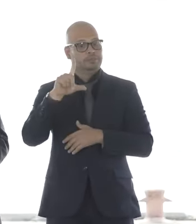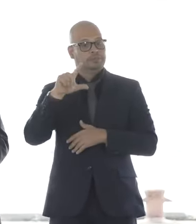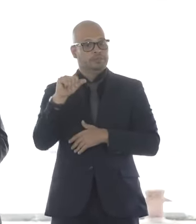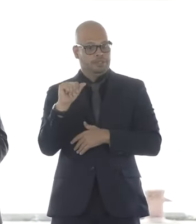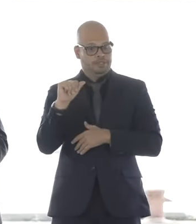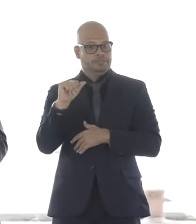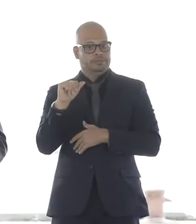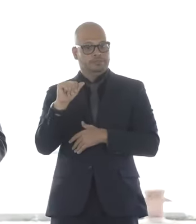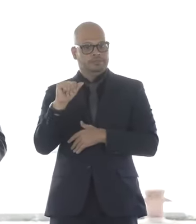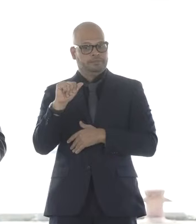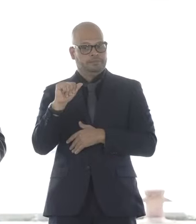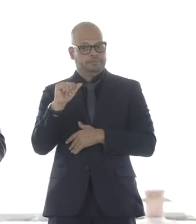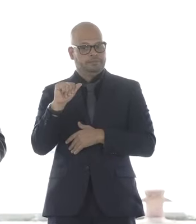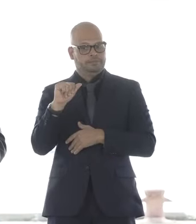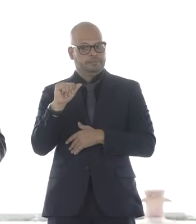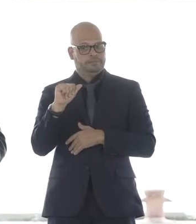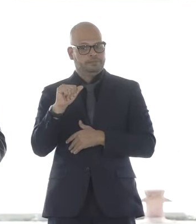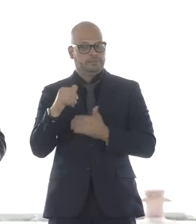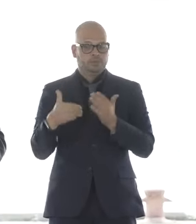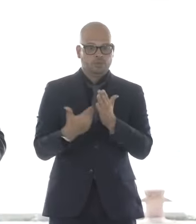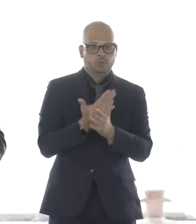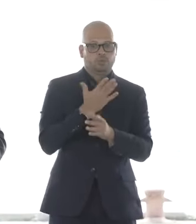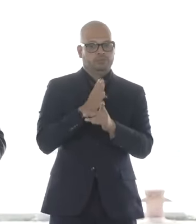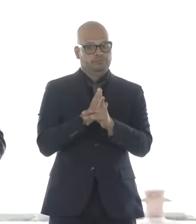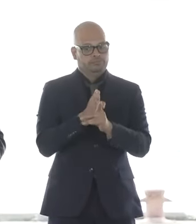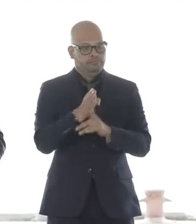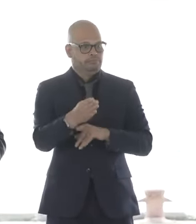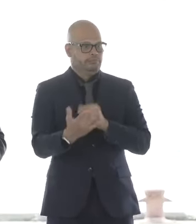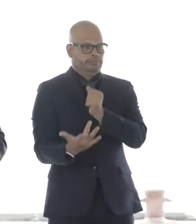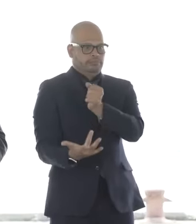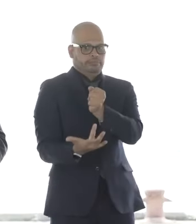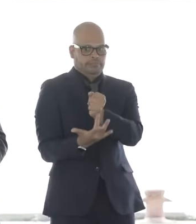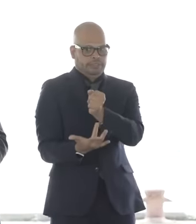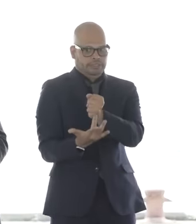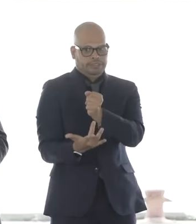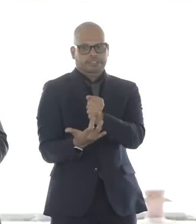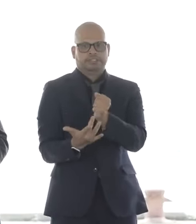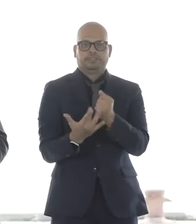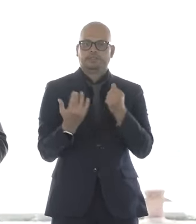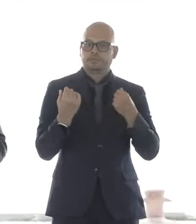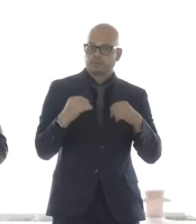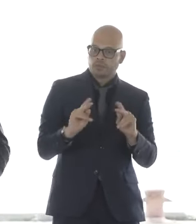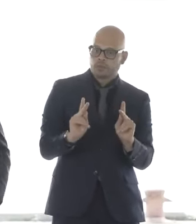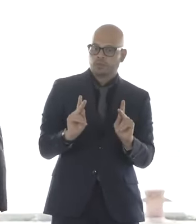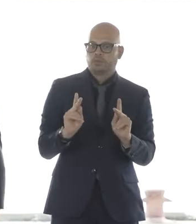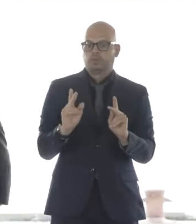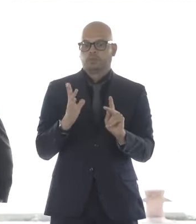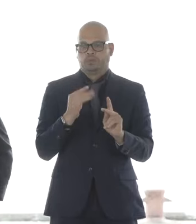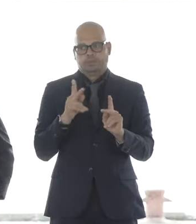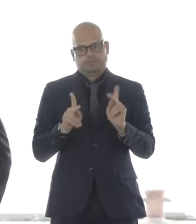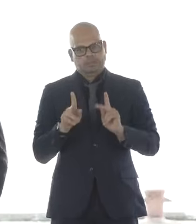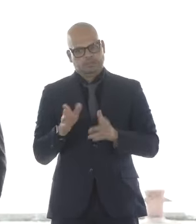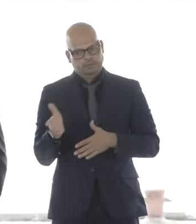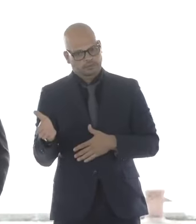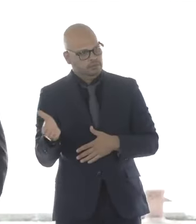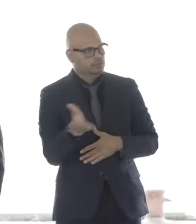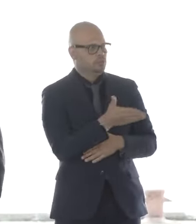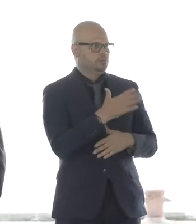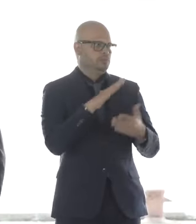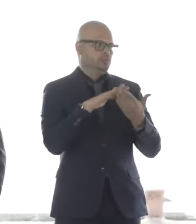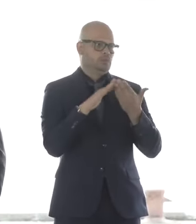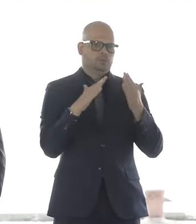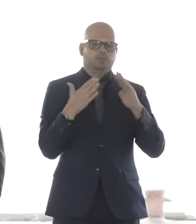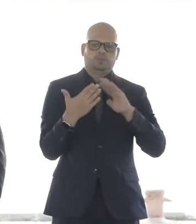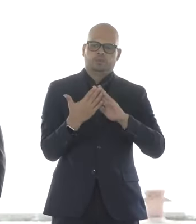careers, vessels, and technology for our people and our communities. Together with our project team and our federal,